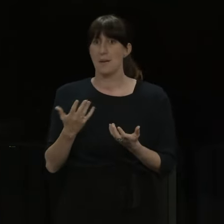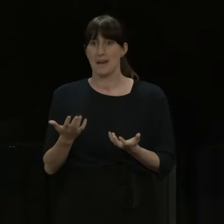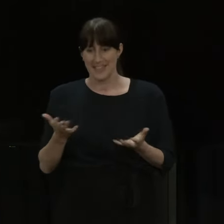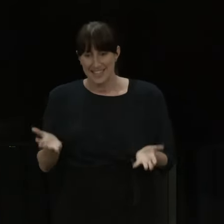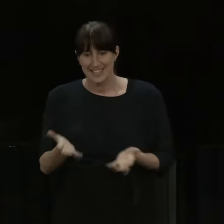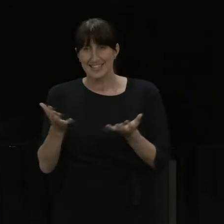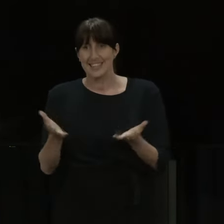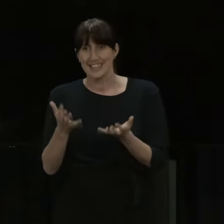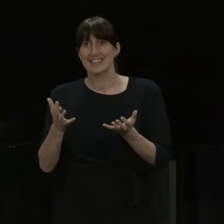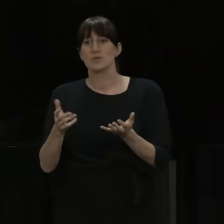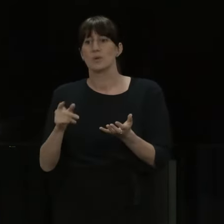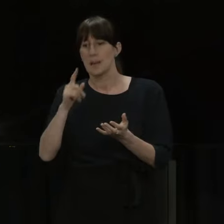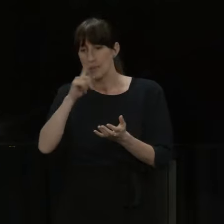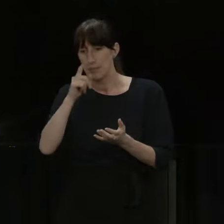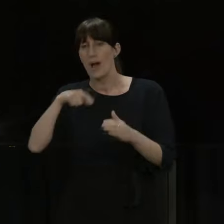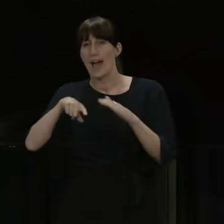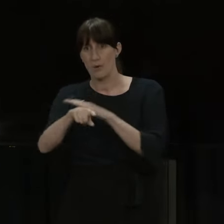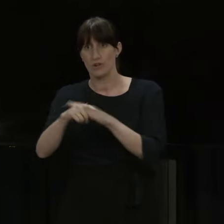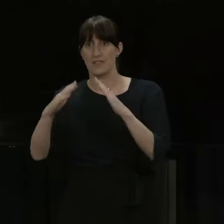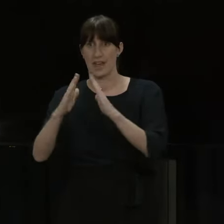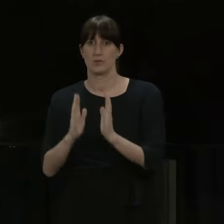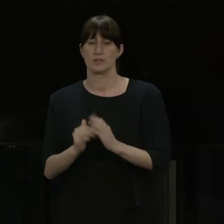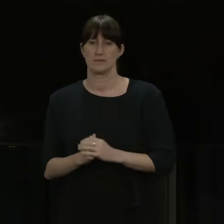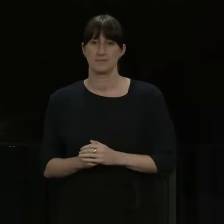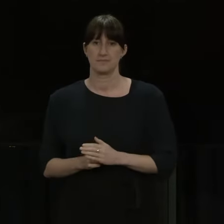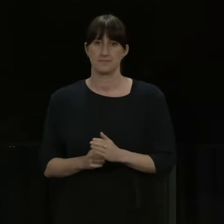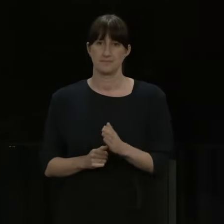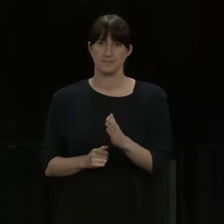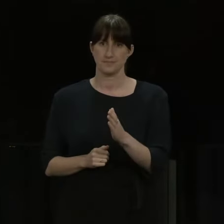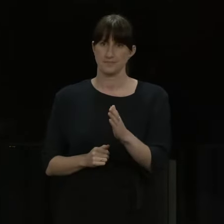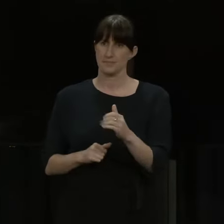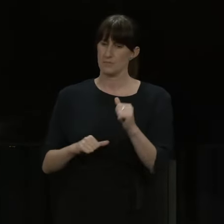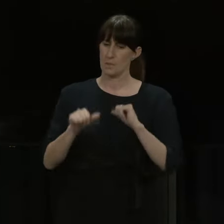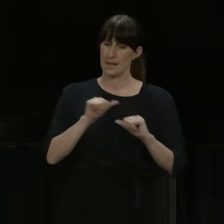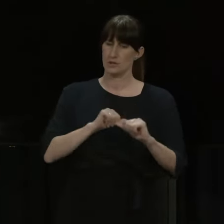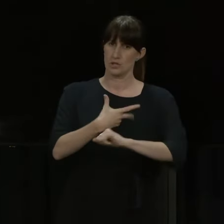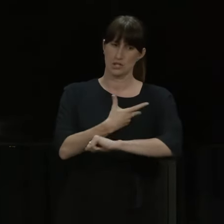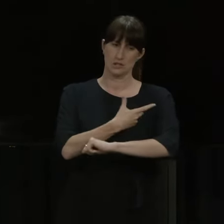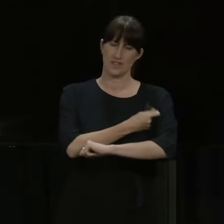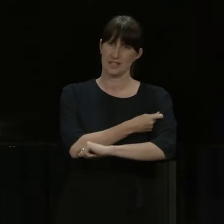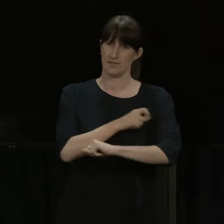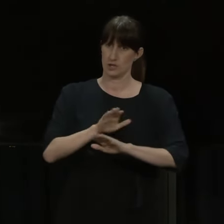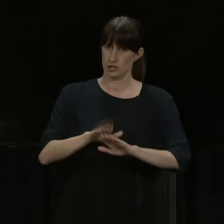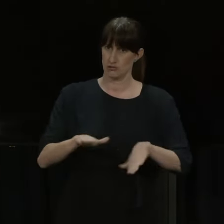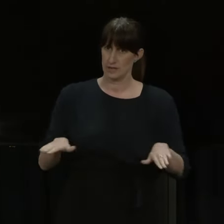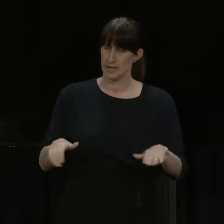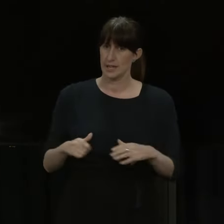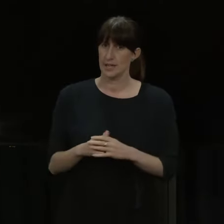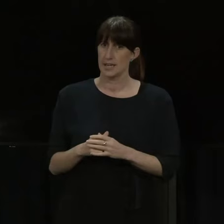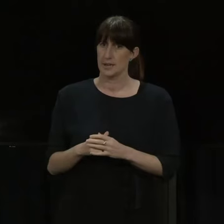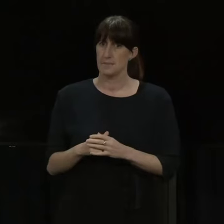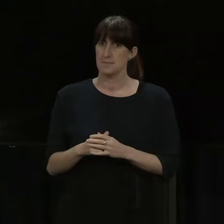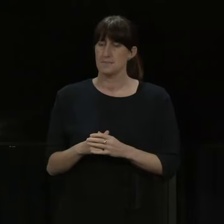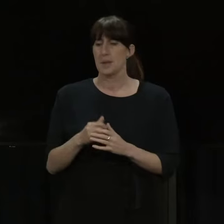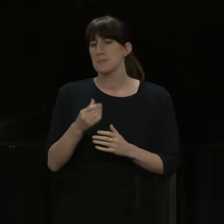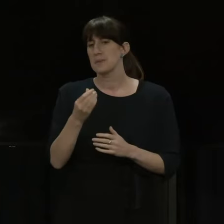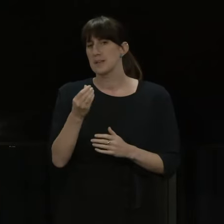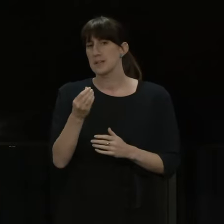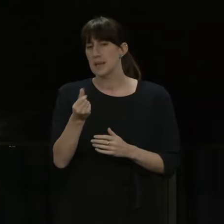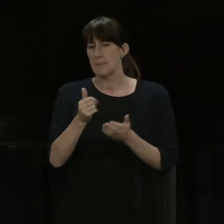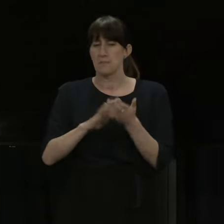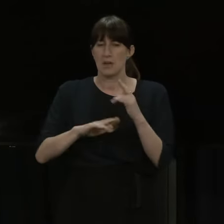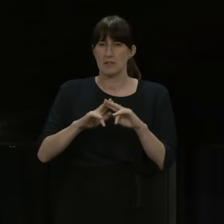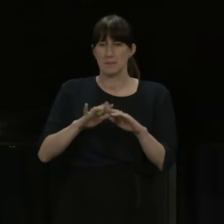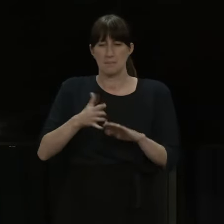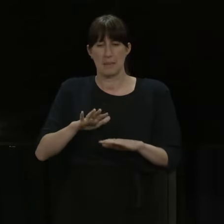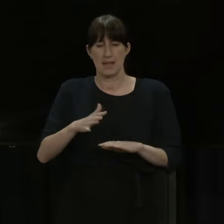certainly providing that incentive. Amelia? Just back to the paediatric dose. Will there be any flexibility for parents who are nervous